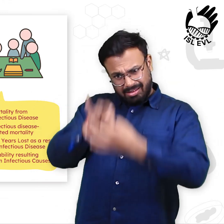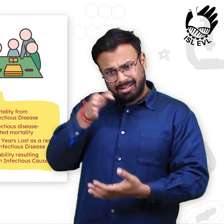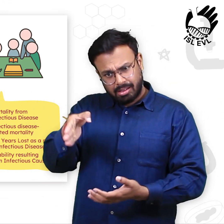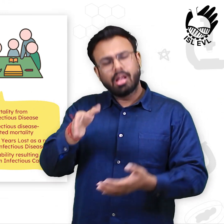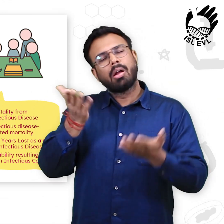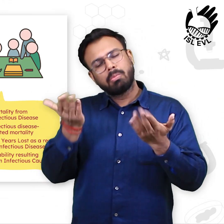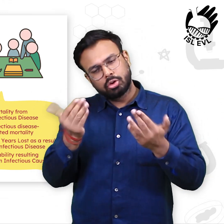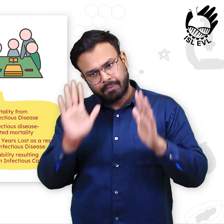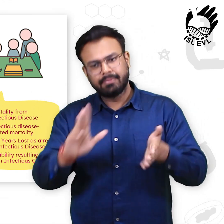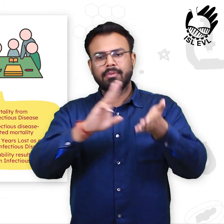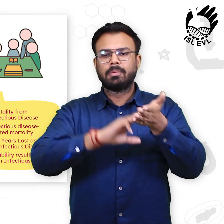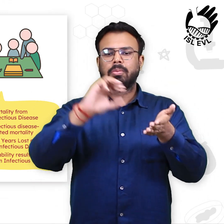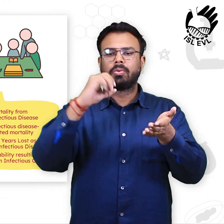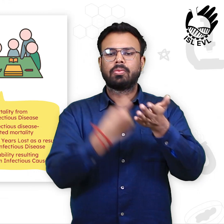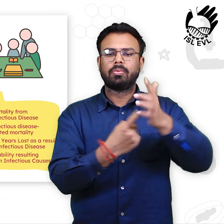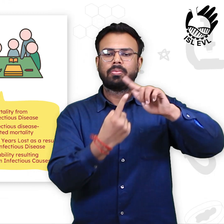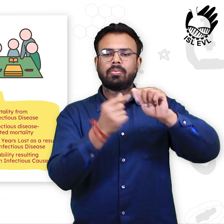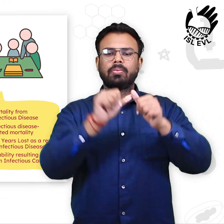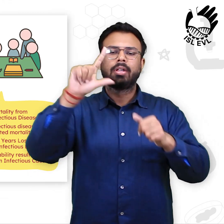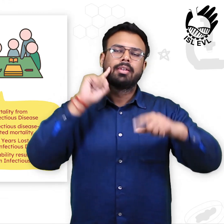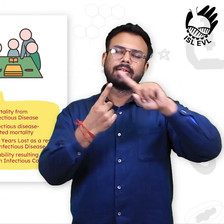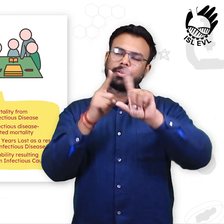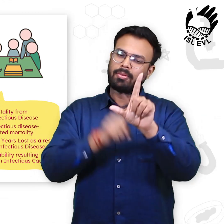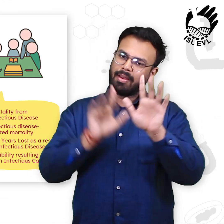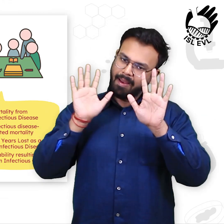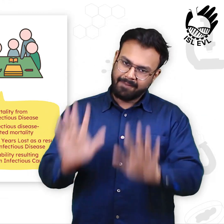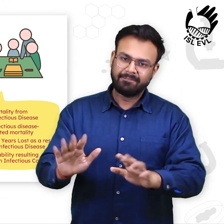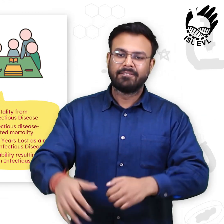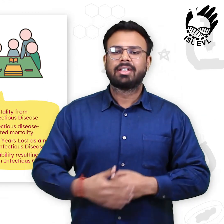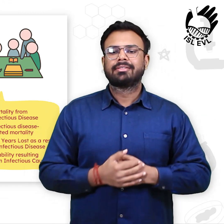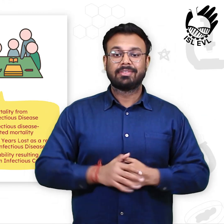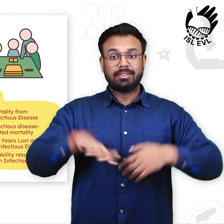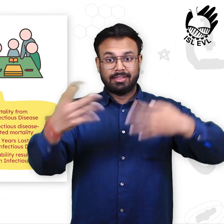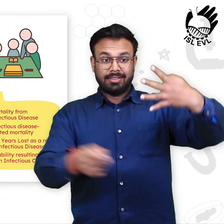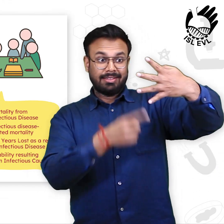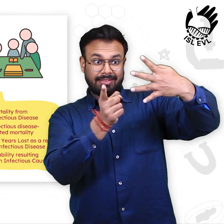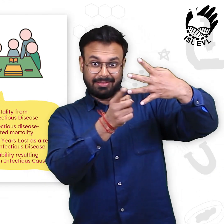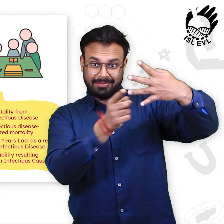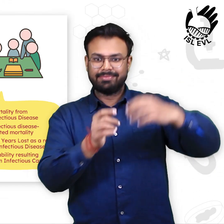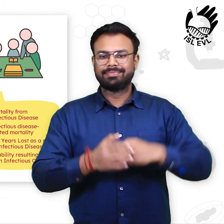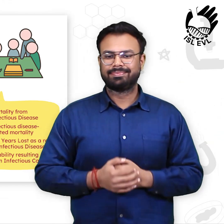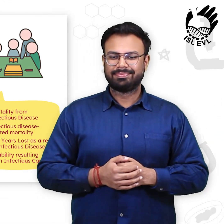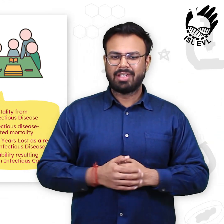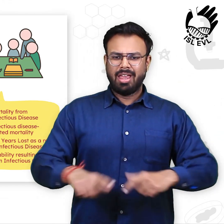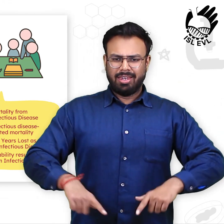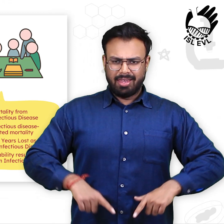Infectious disease which is related to mortality